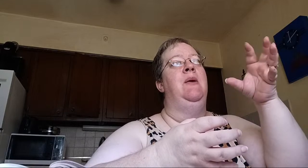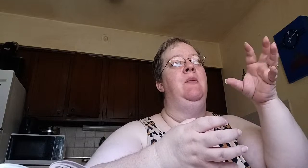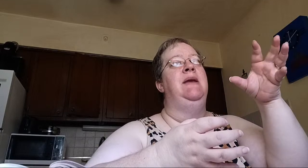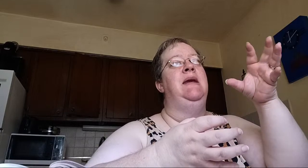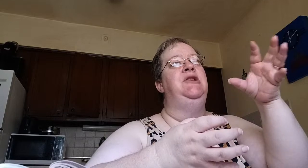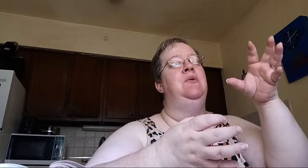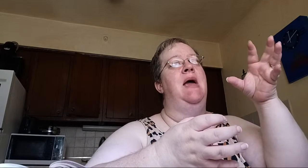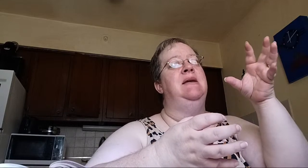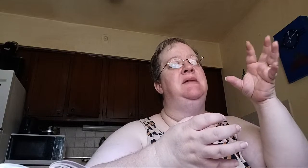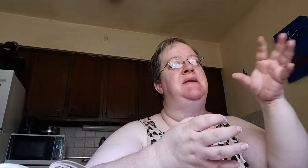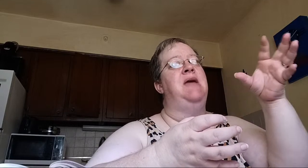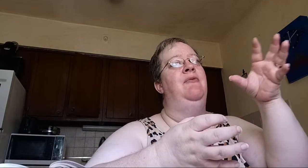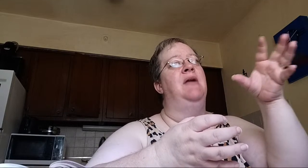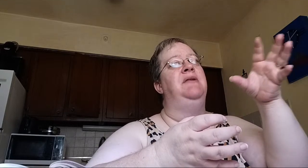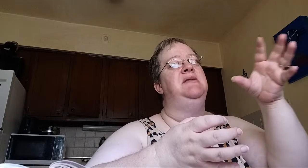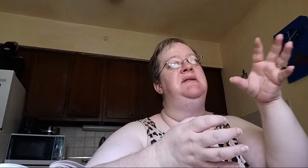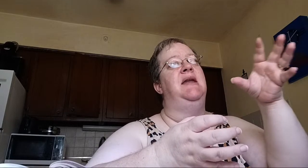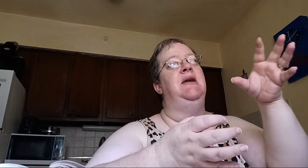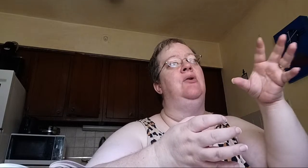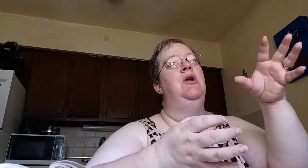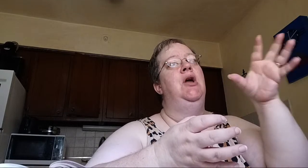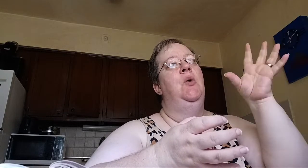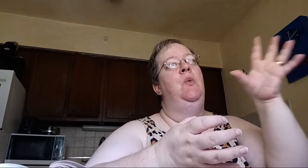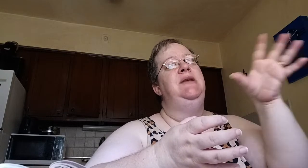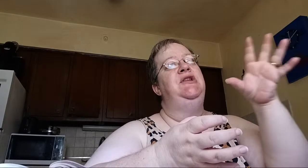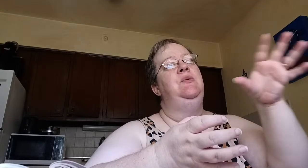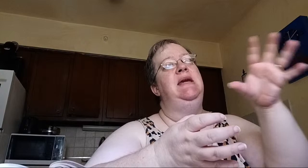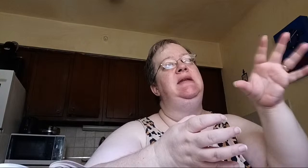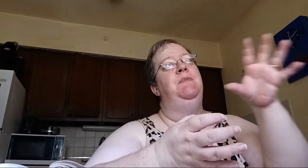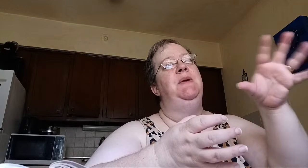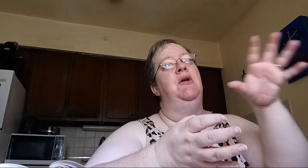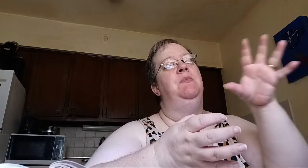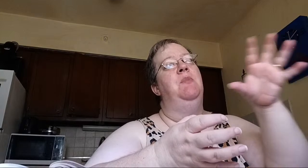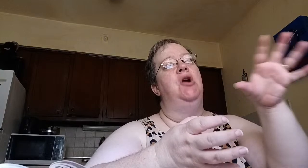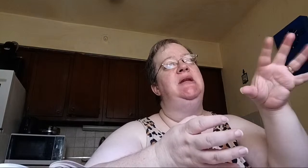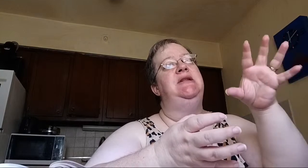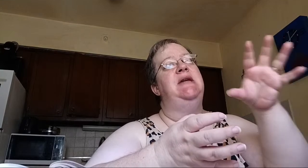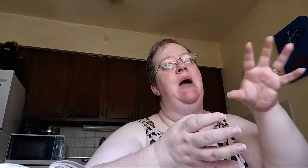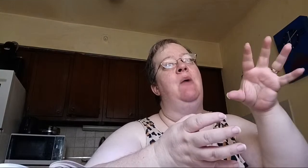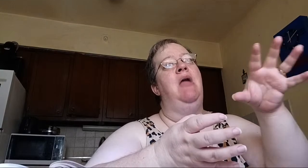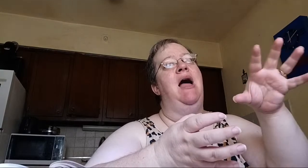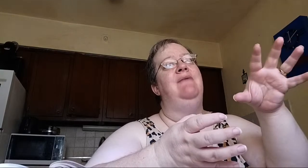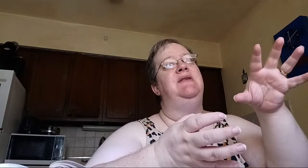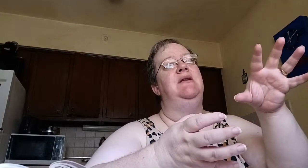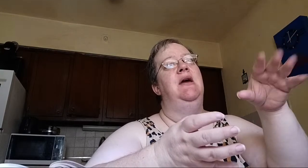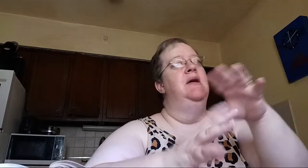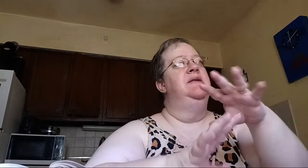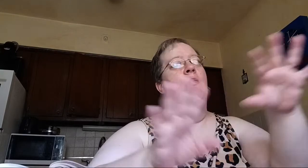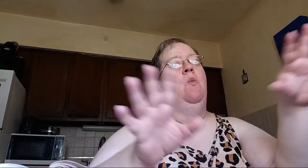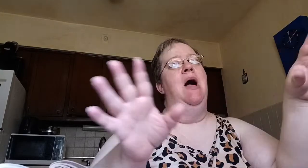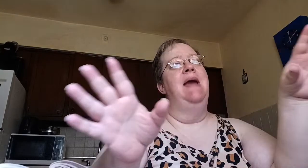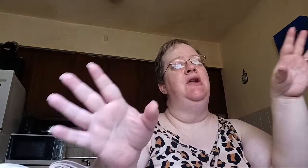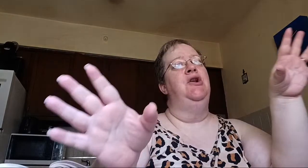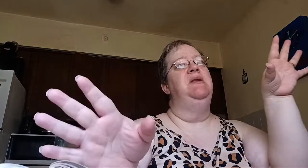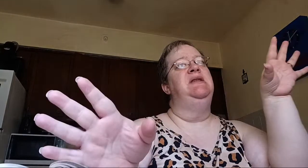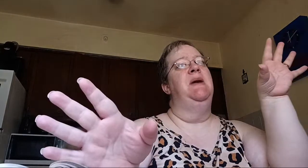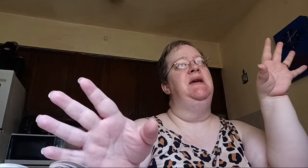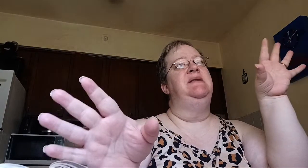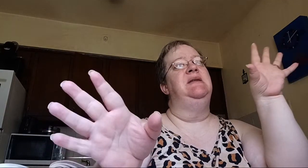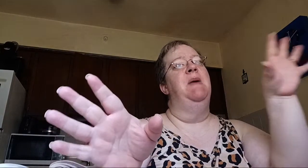we need to, as Tom Felton said here, we too need to build margin into our lives. Some wide and open spaces spent